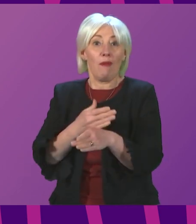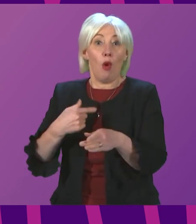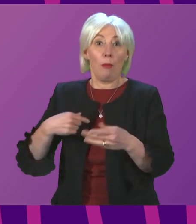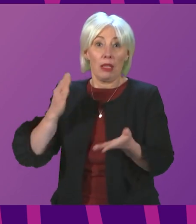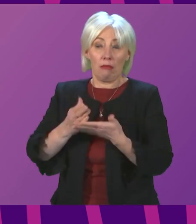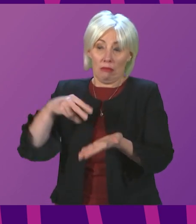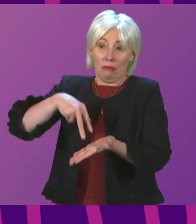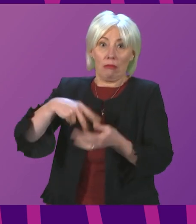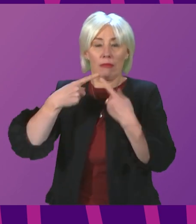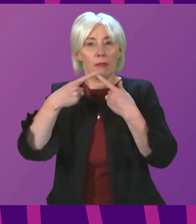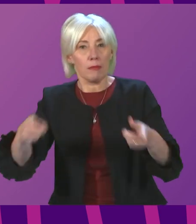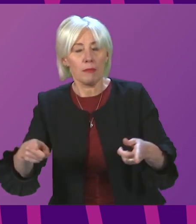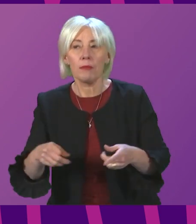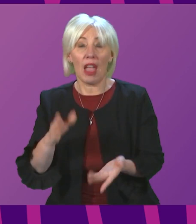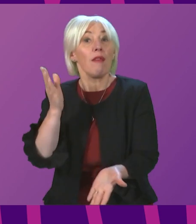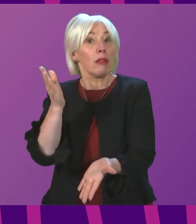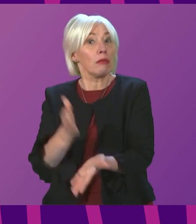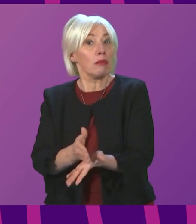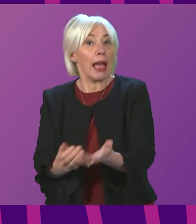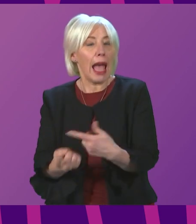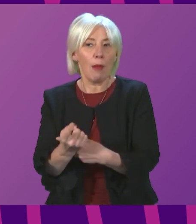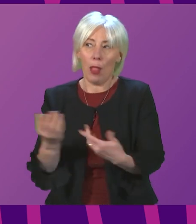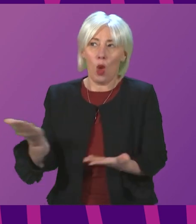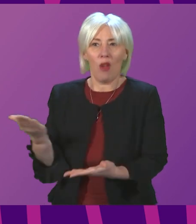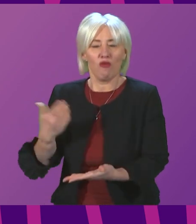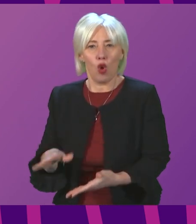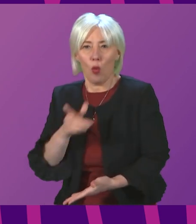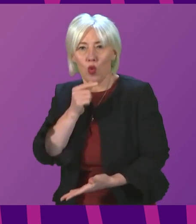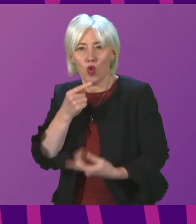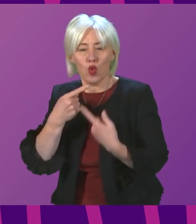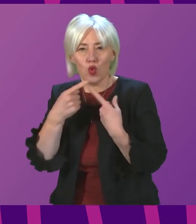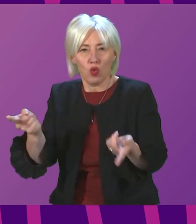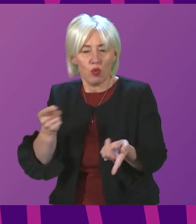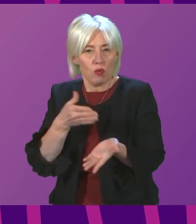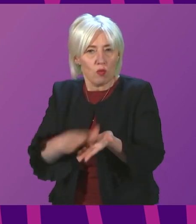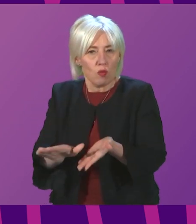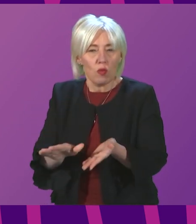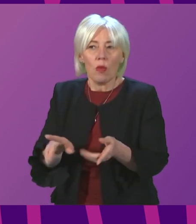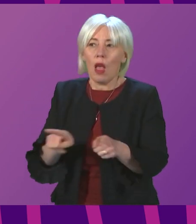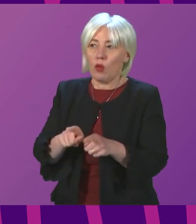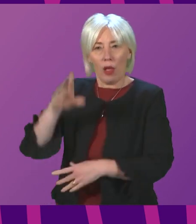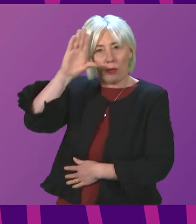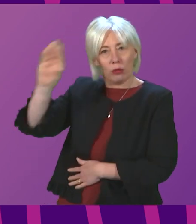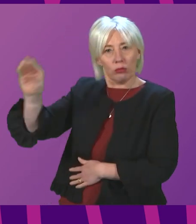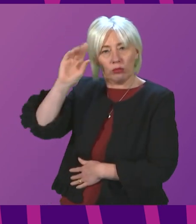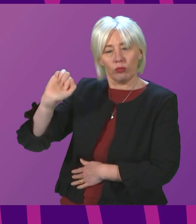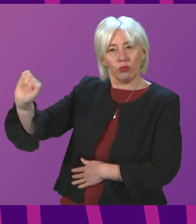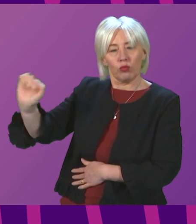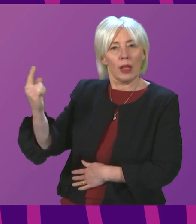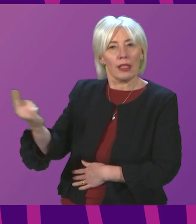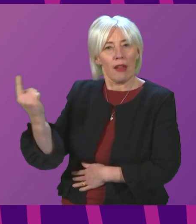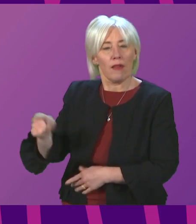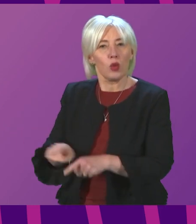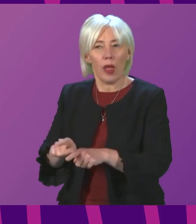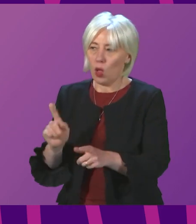and if so, what the circumstances and the source of that are. And I undertake to keep your office advised of the